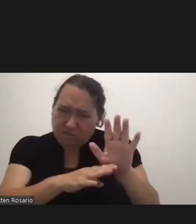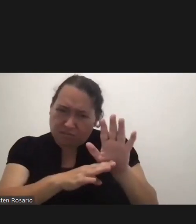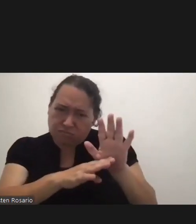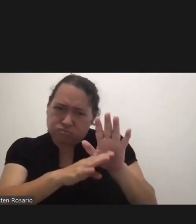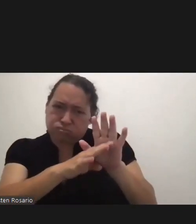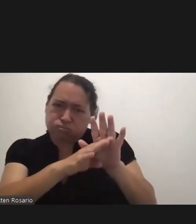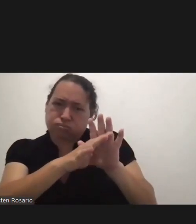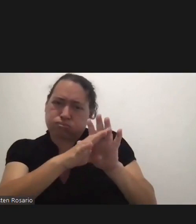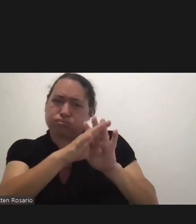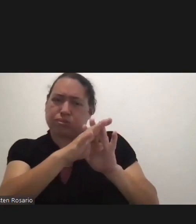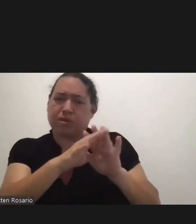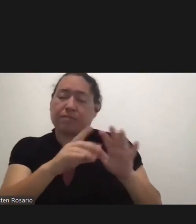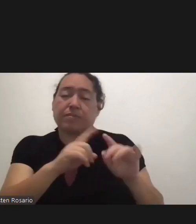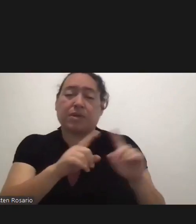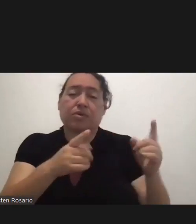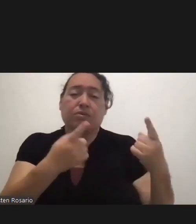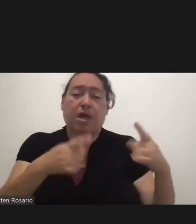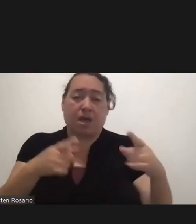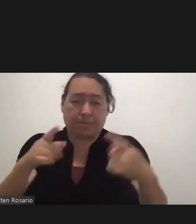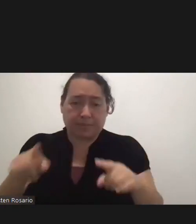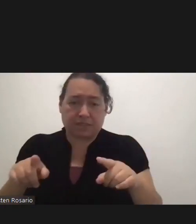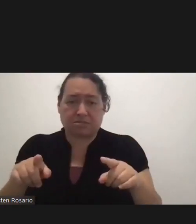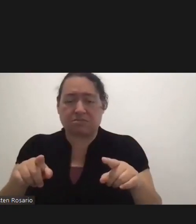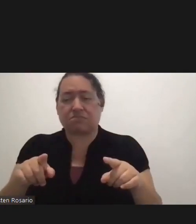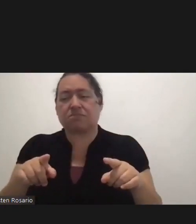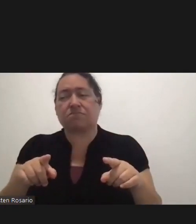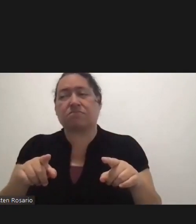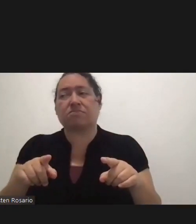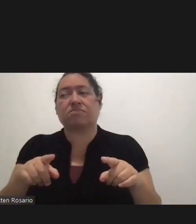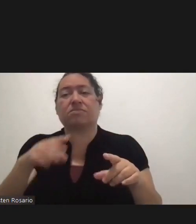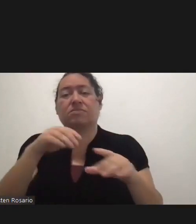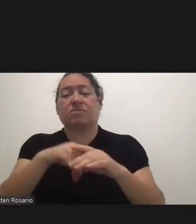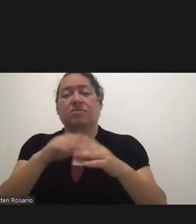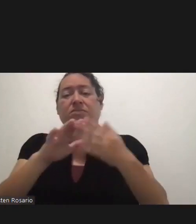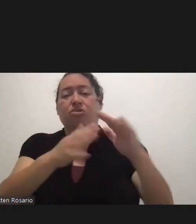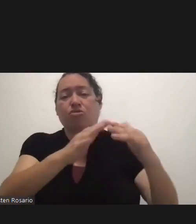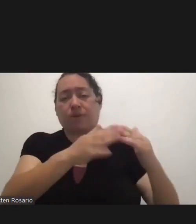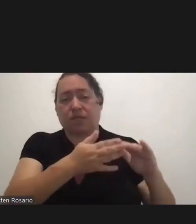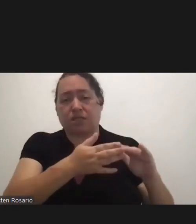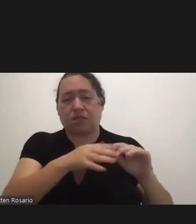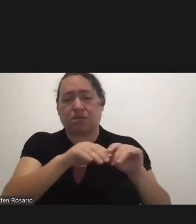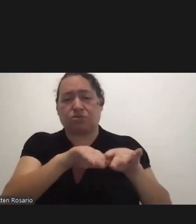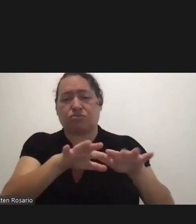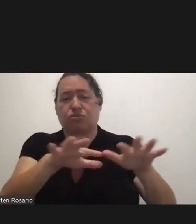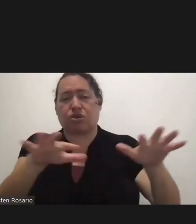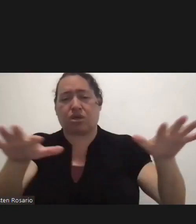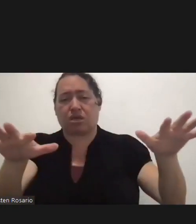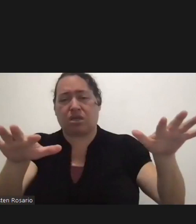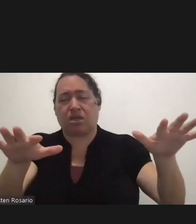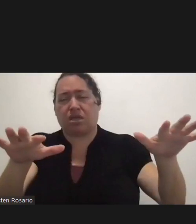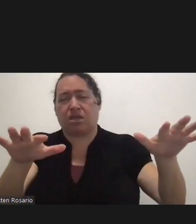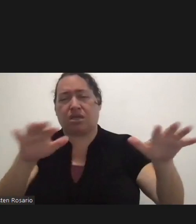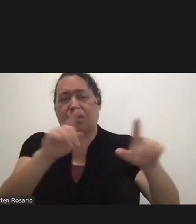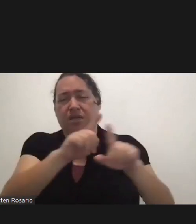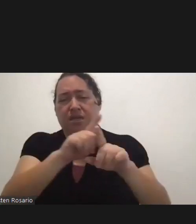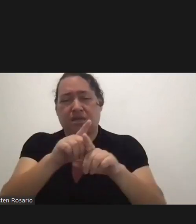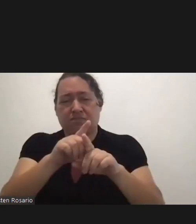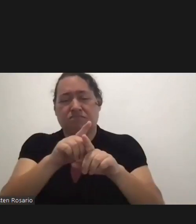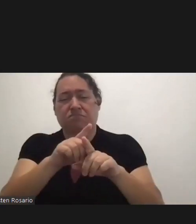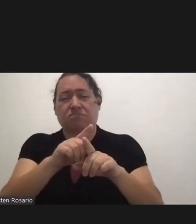about, it was in a community spreader. As it as it turned out,